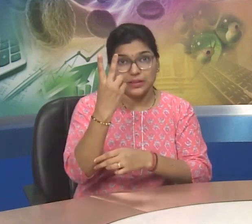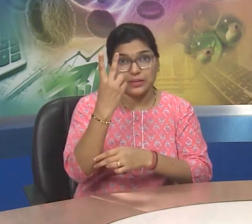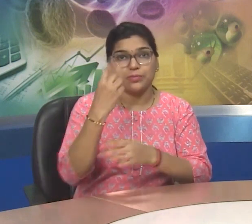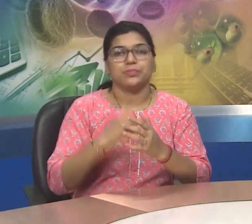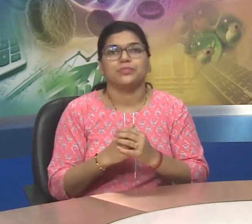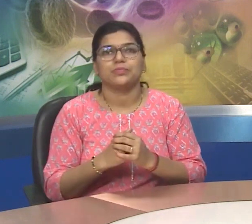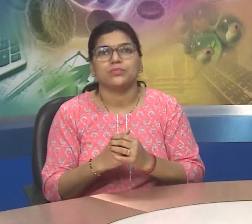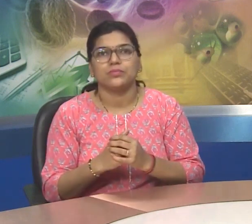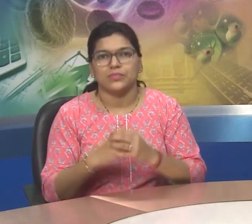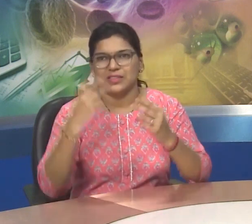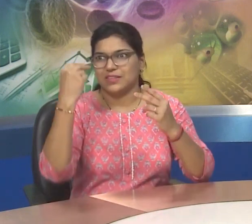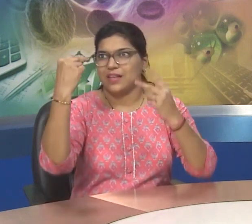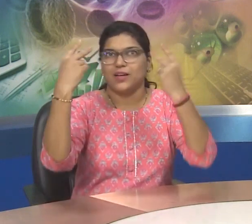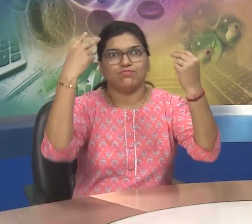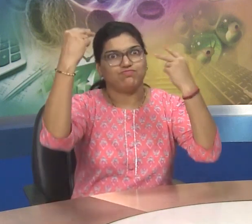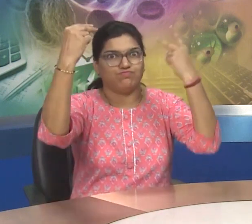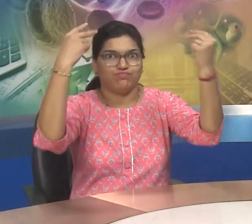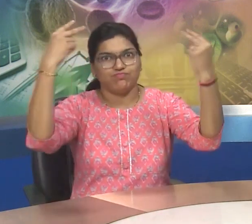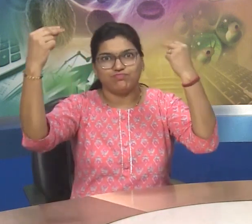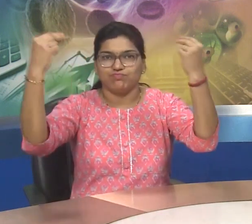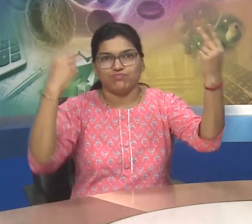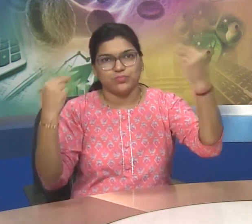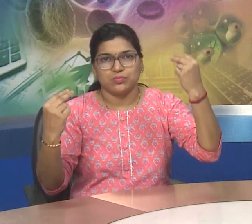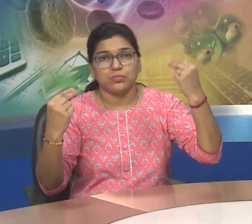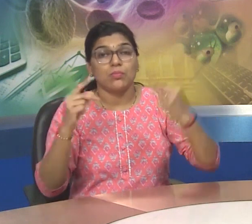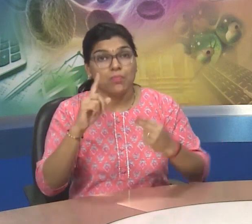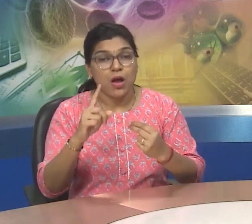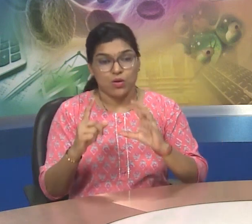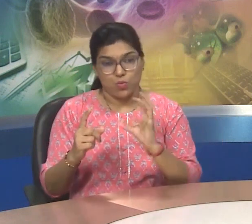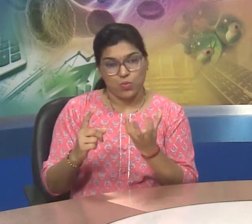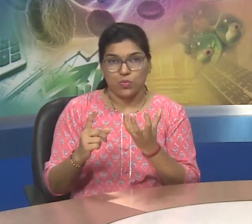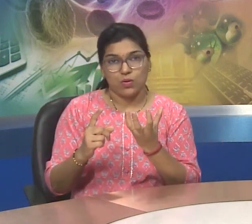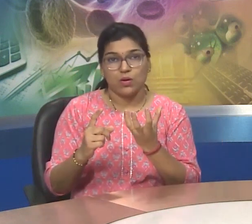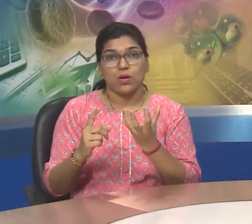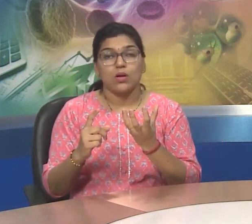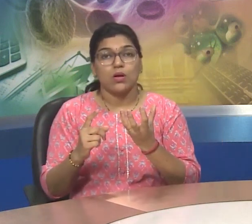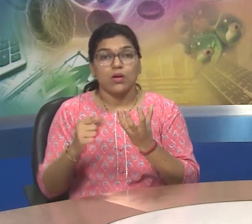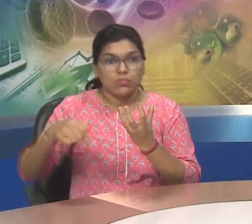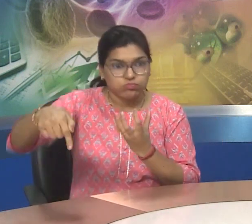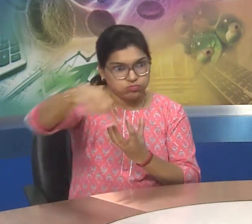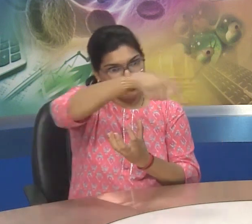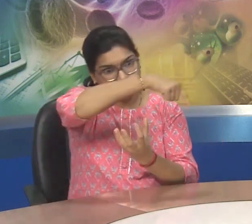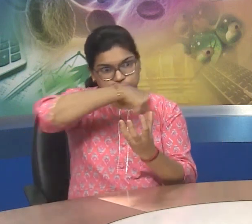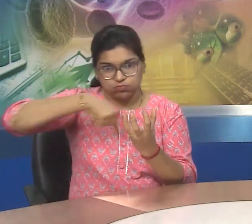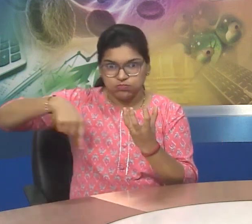question second name the star around which the earth